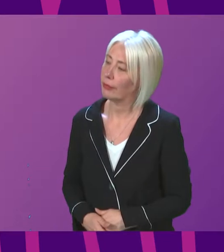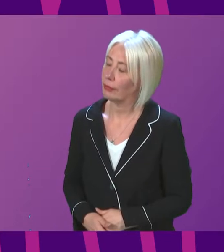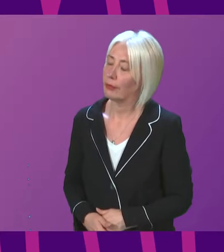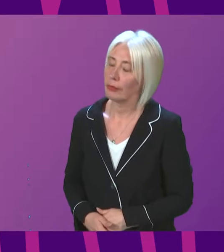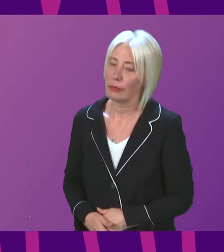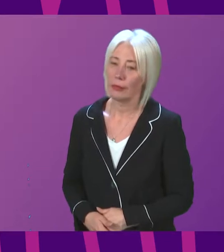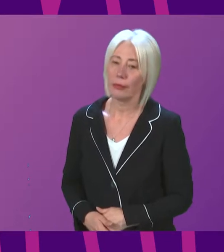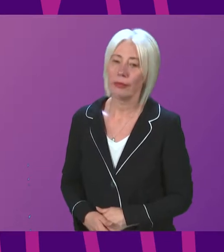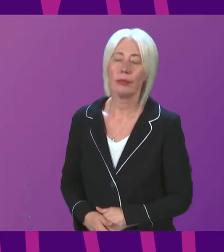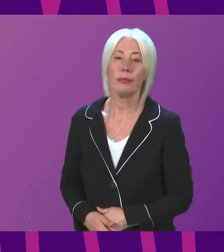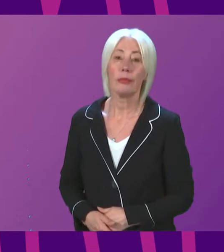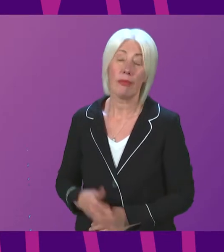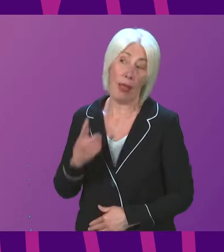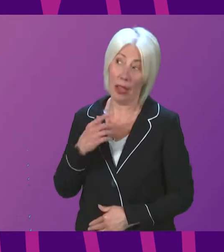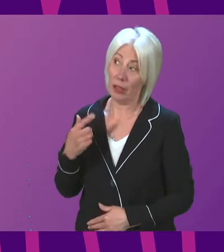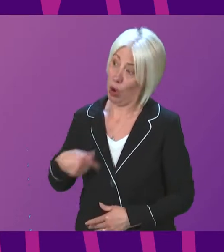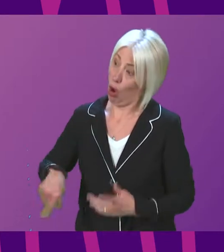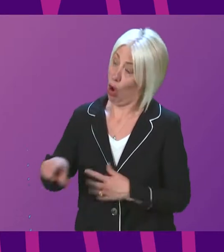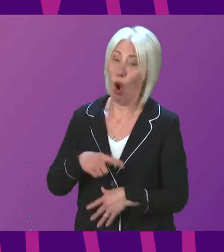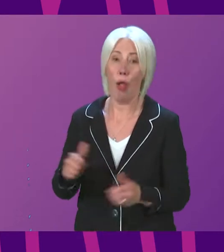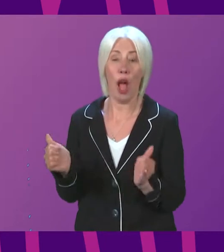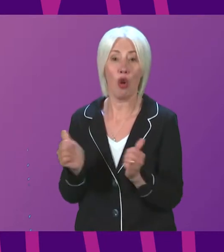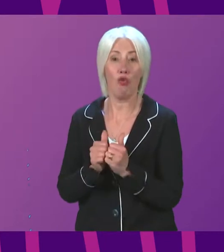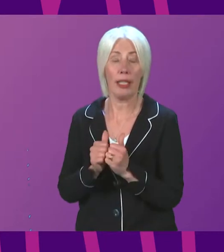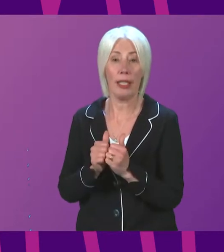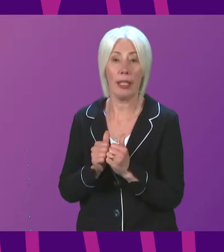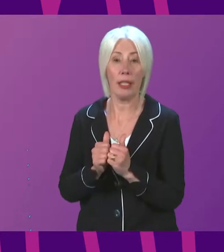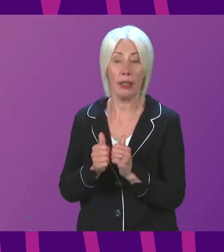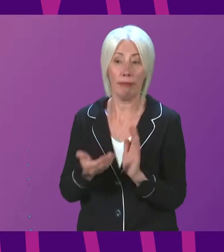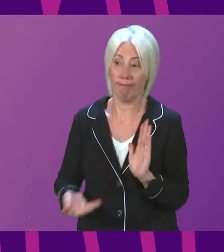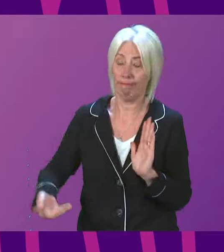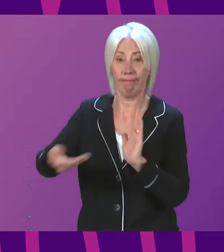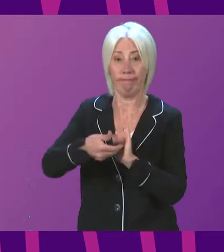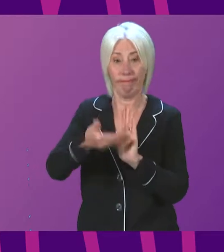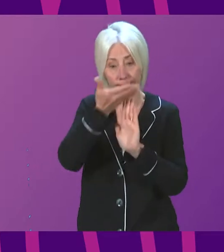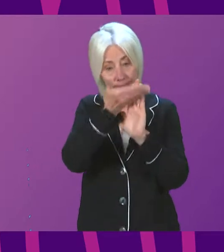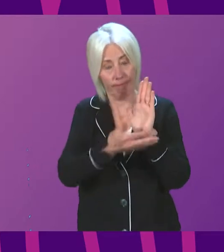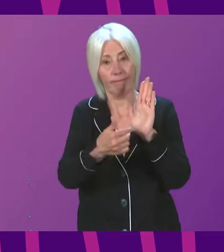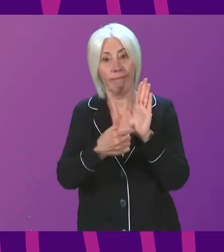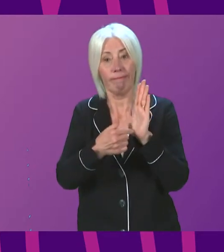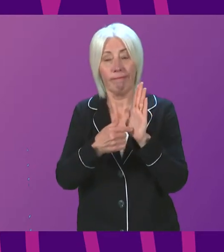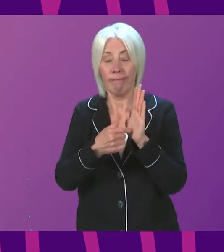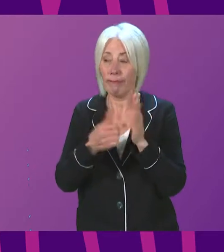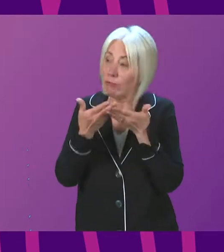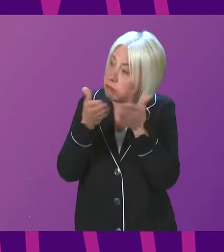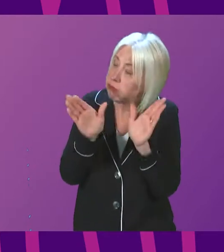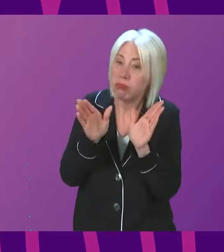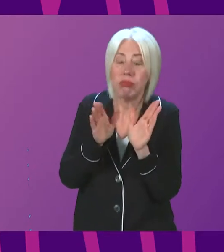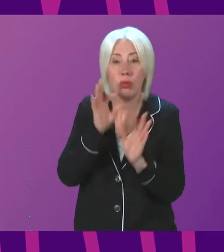Dunbar. Thank you, Presiding Officer. I think we all agree the additions to the scope of the inquiry announced today are welcome. The Law